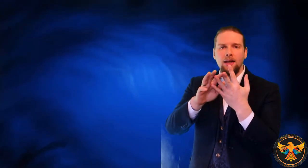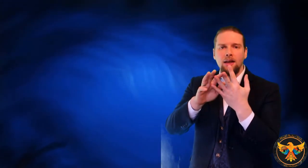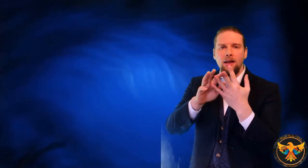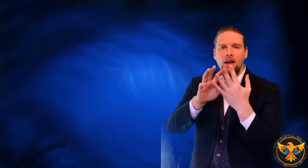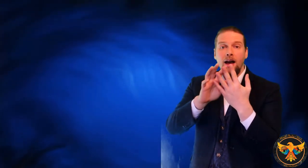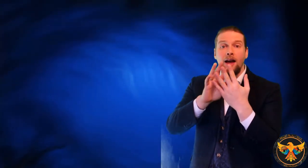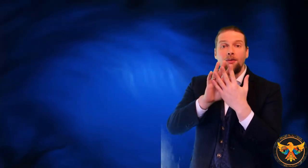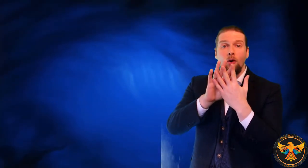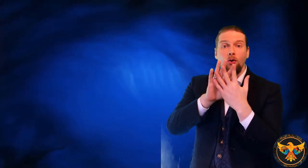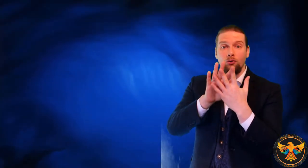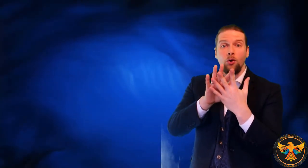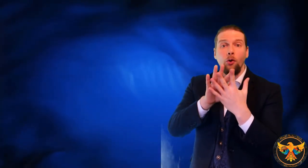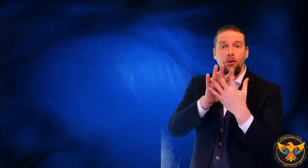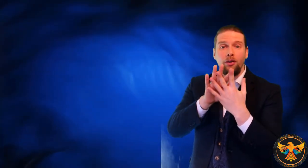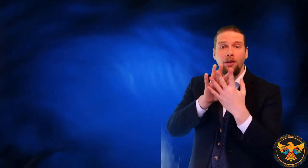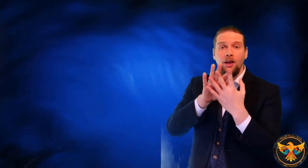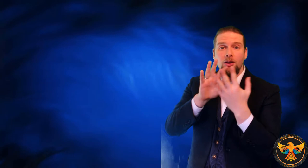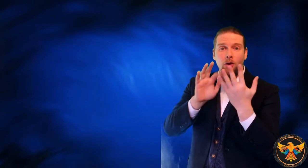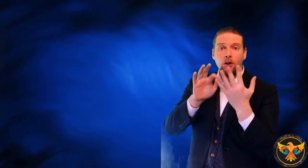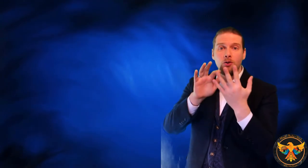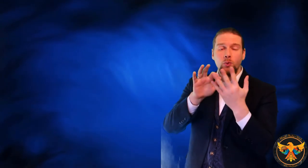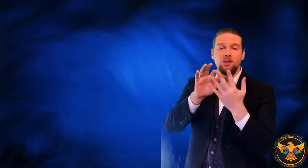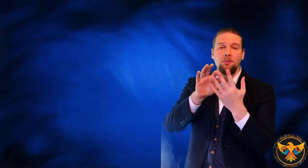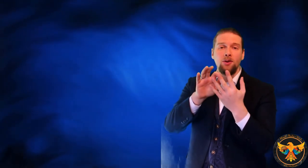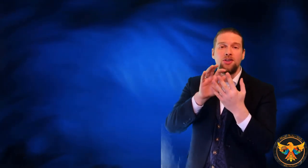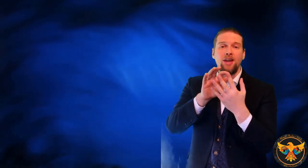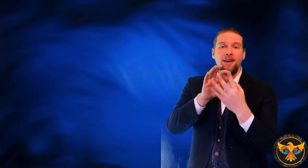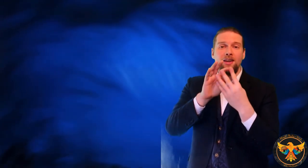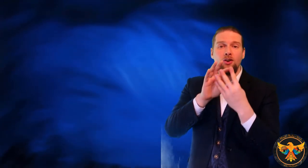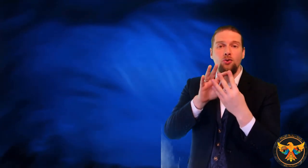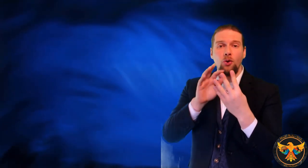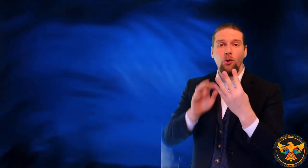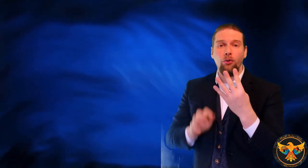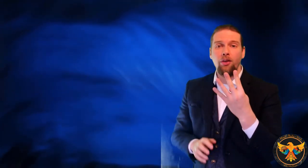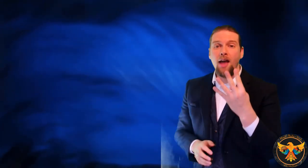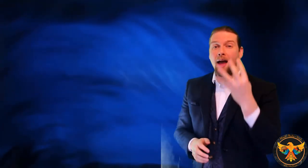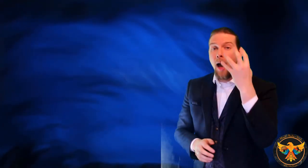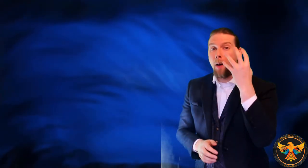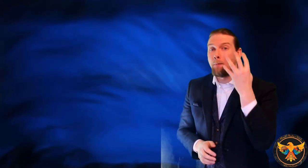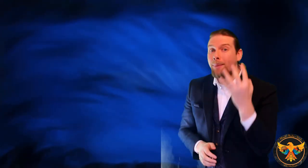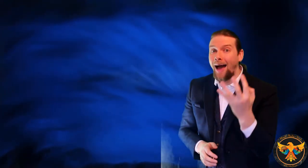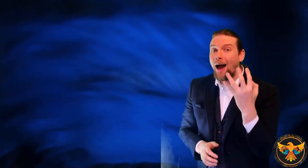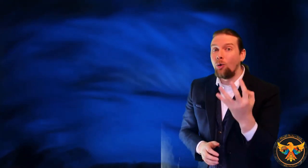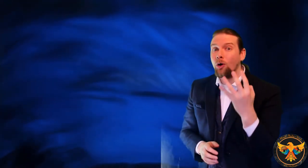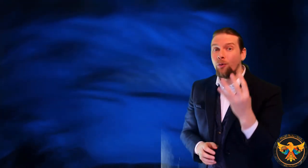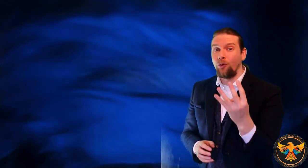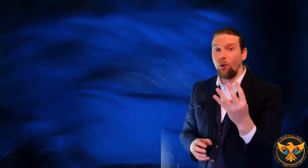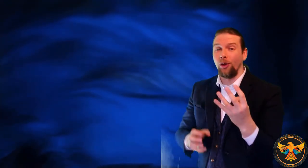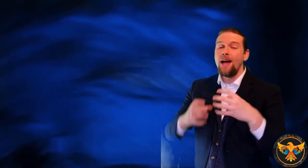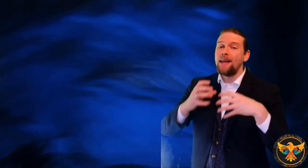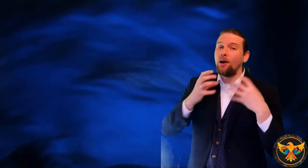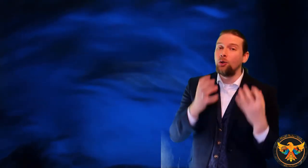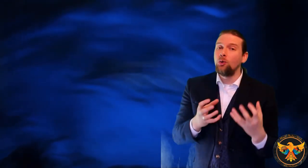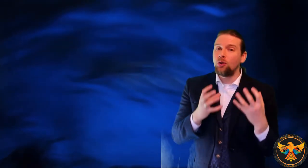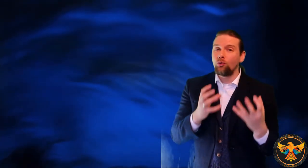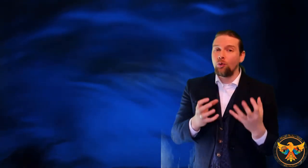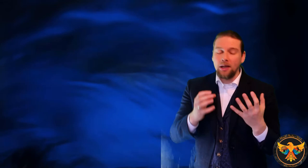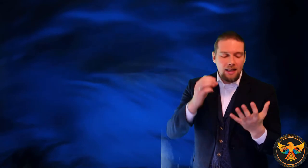and I've got growth. Knowledge, wisdom, understanding, and growth are powerful. Now, you can really